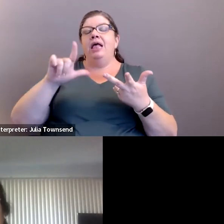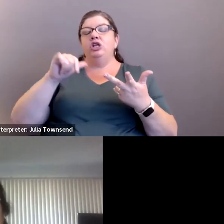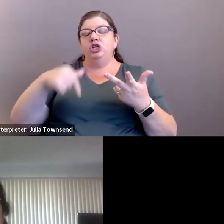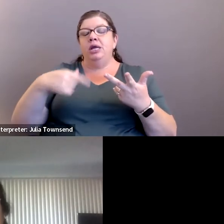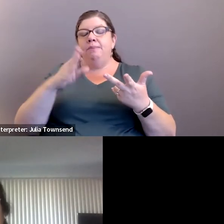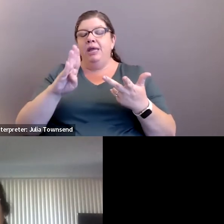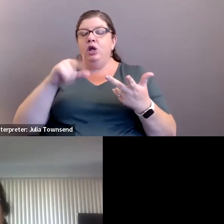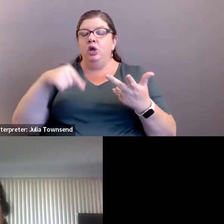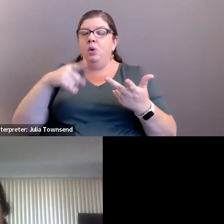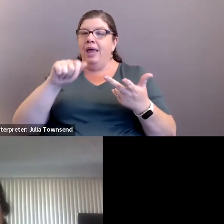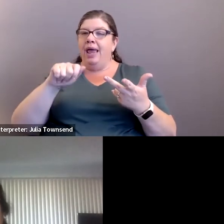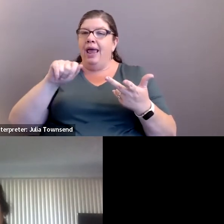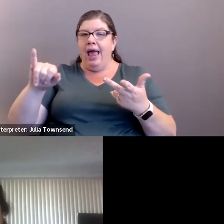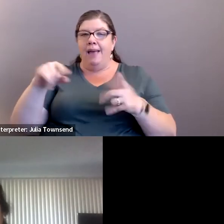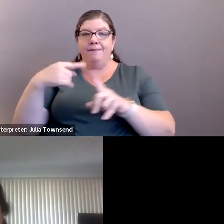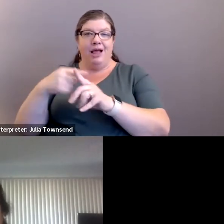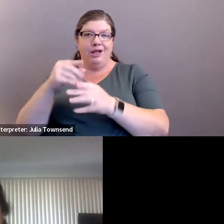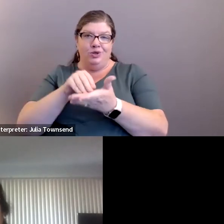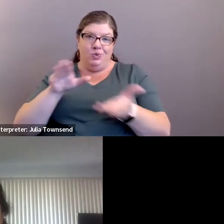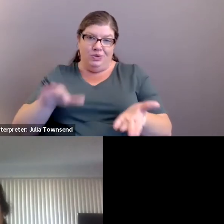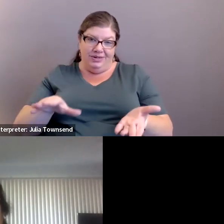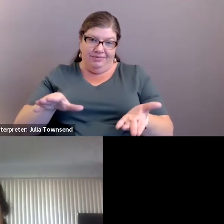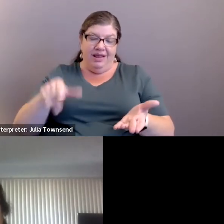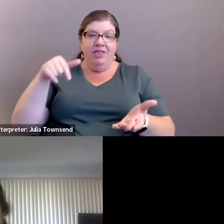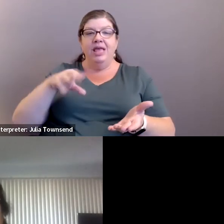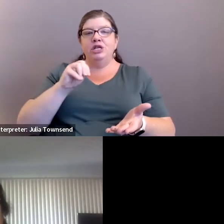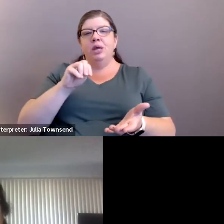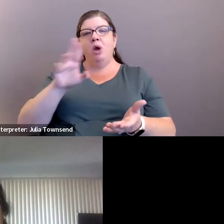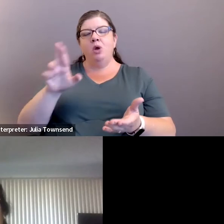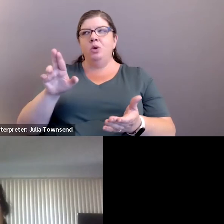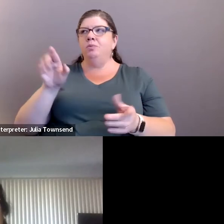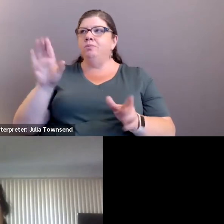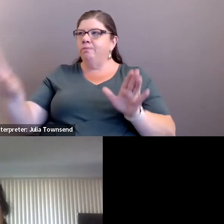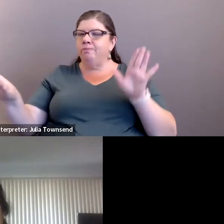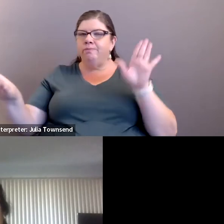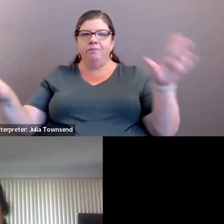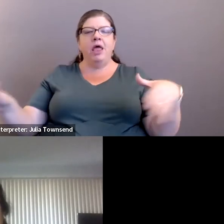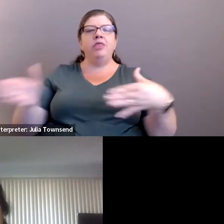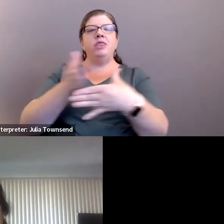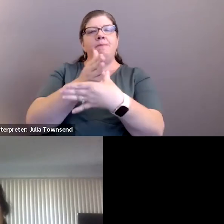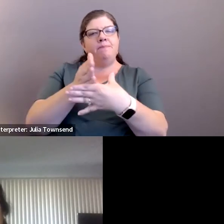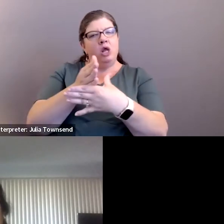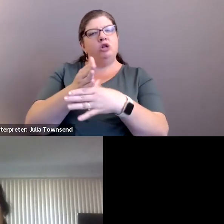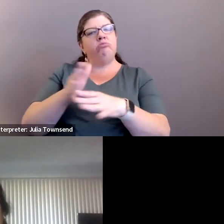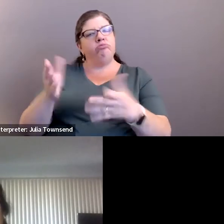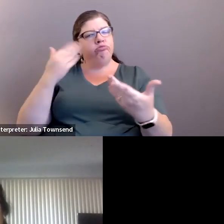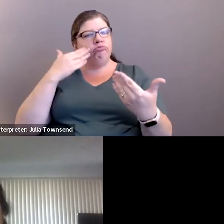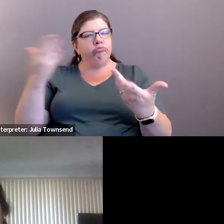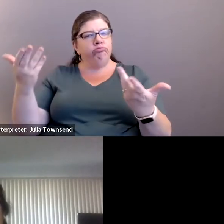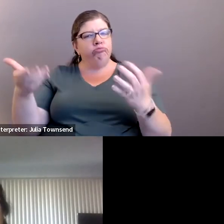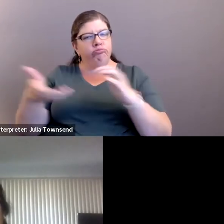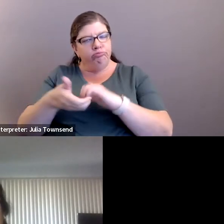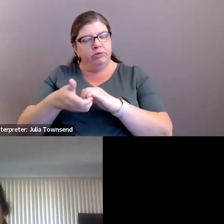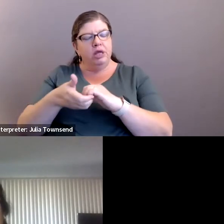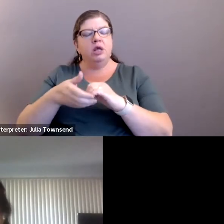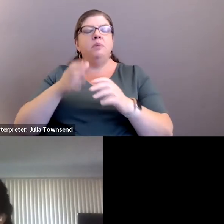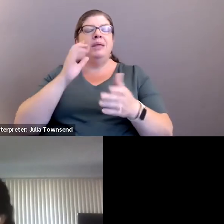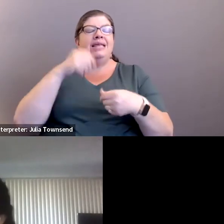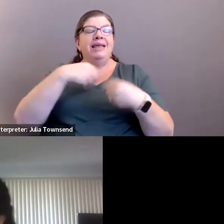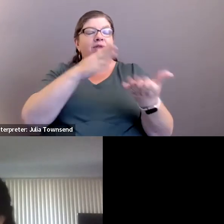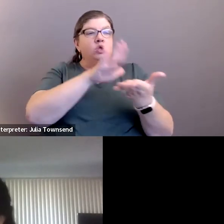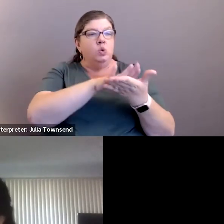students as well. This MOU finds the middle ground by giving the school principals a channel of